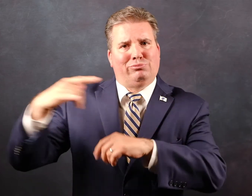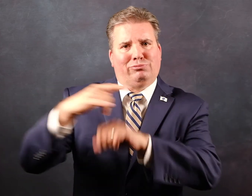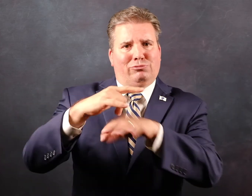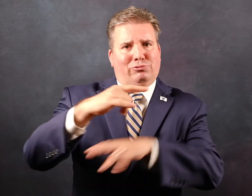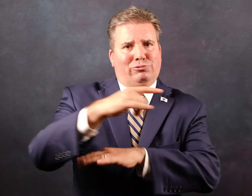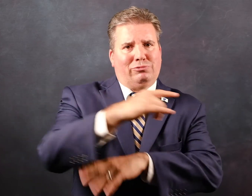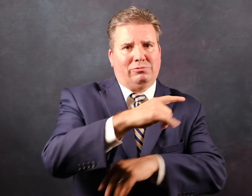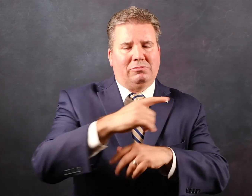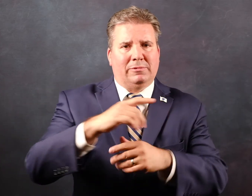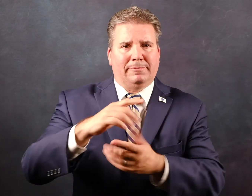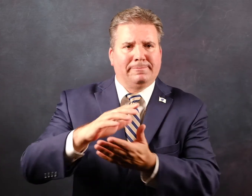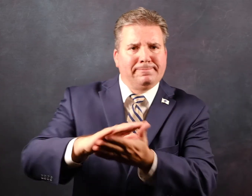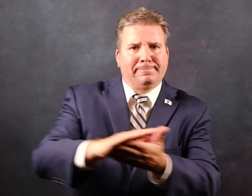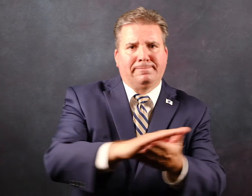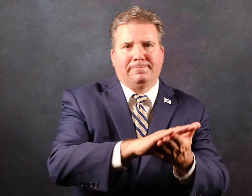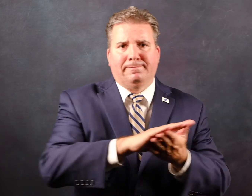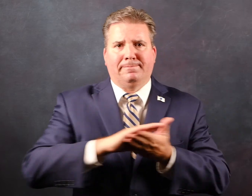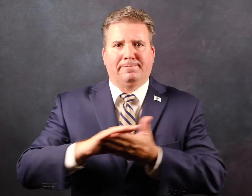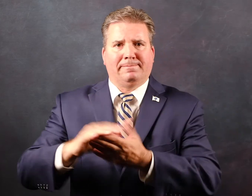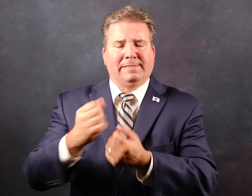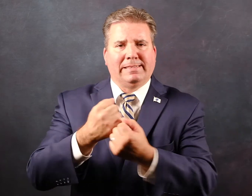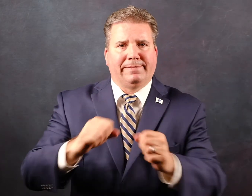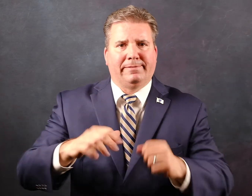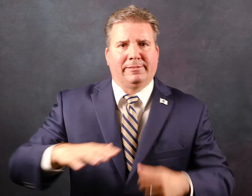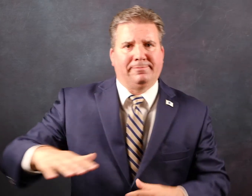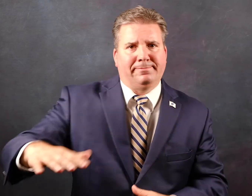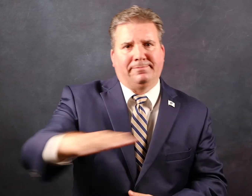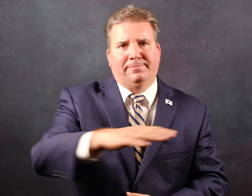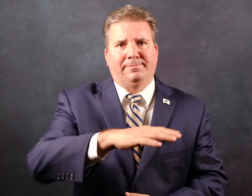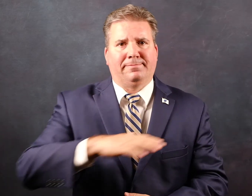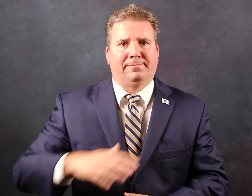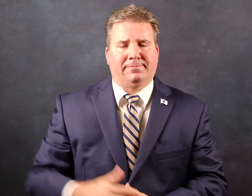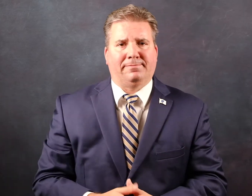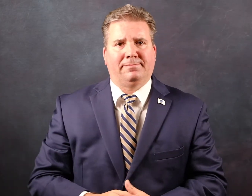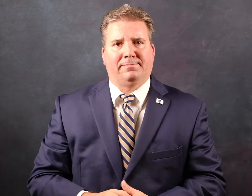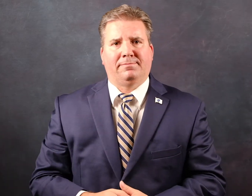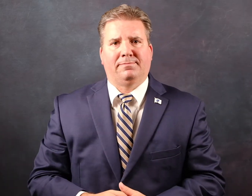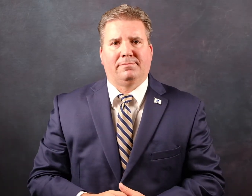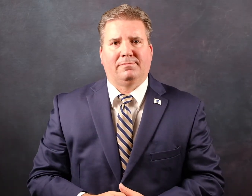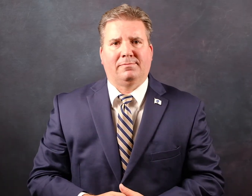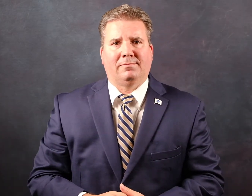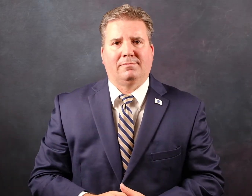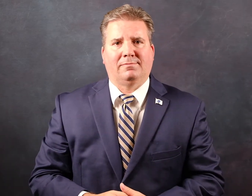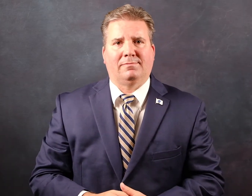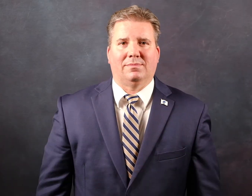wants to take preventative measures and do the aerial spraying to ensure that the community is safe from the infection